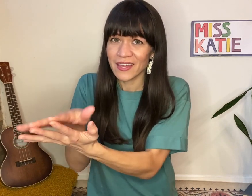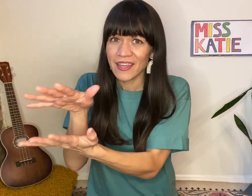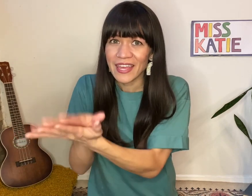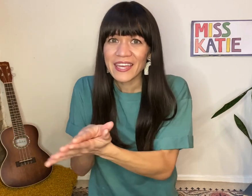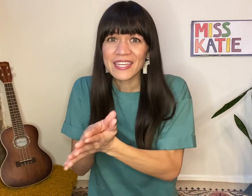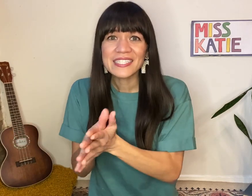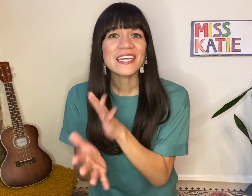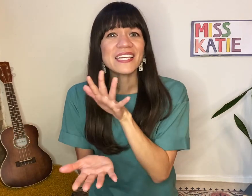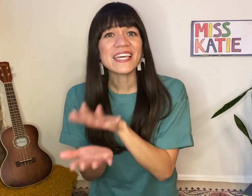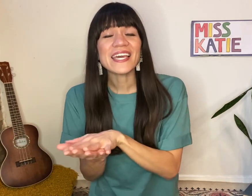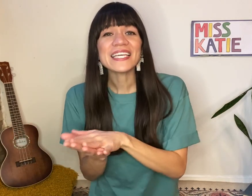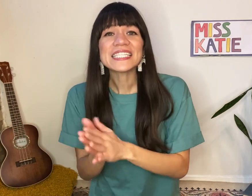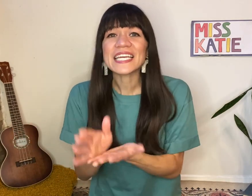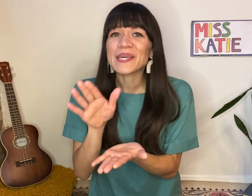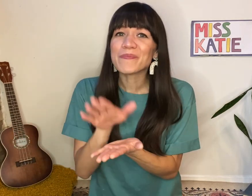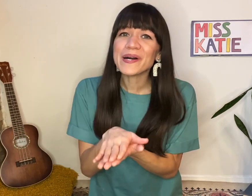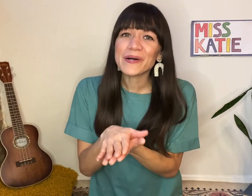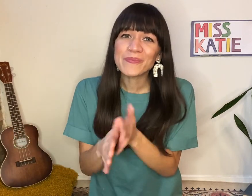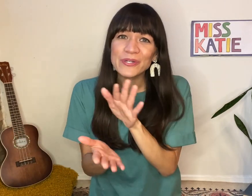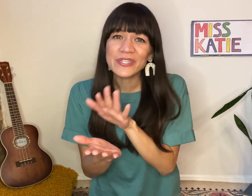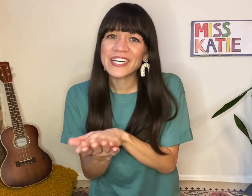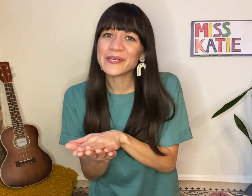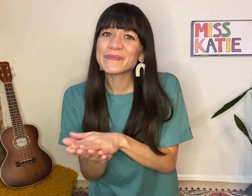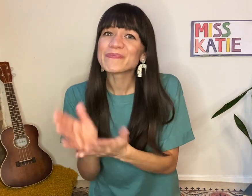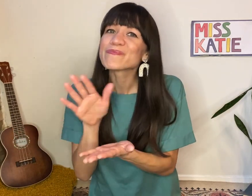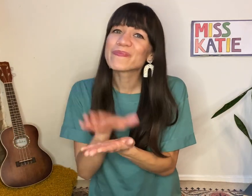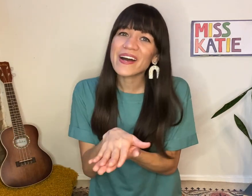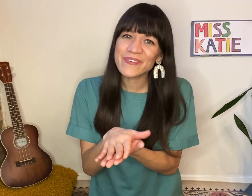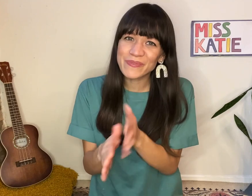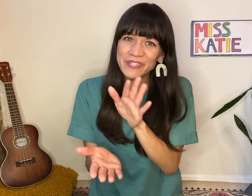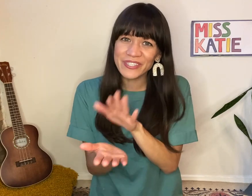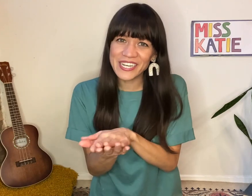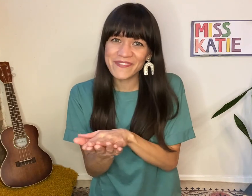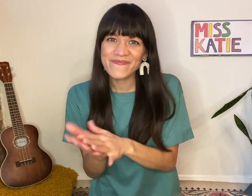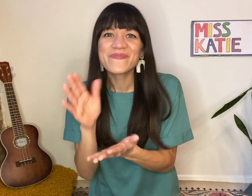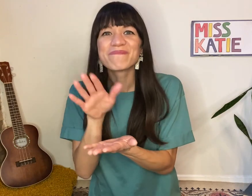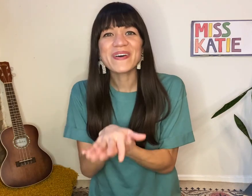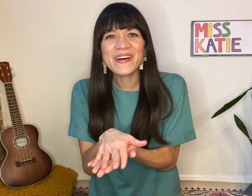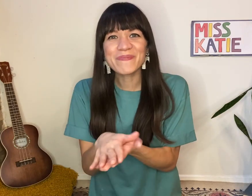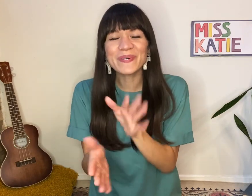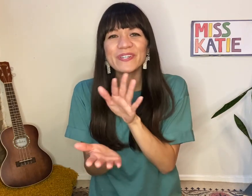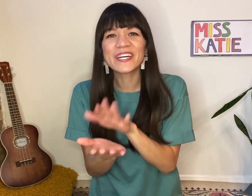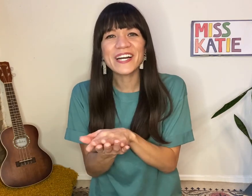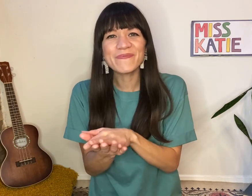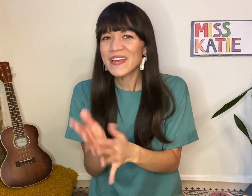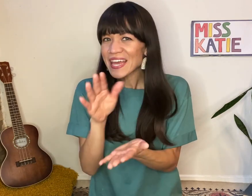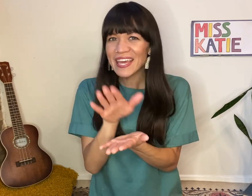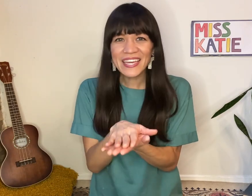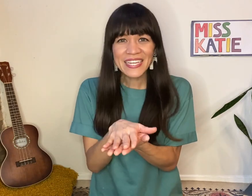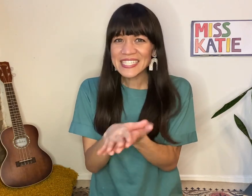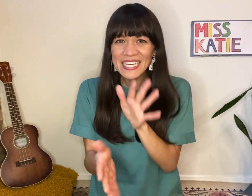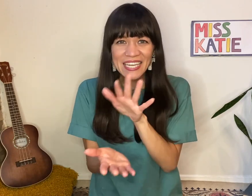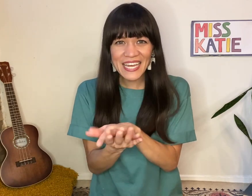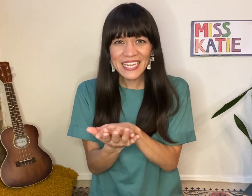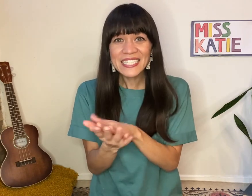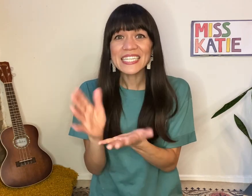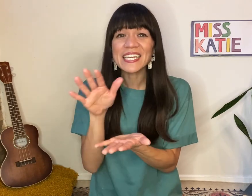Icky Sticky, Icky Sticky Bubble Gum, Bubble Gum, Bubble Gum, Icky Sticky, Icky Sticky